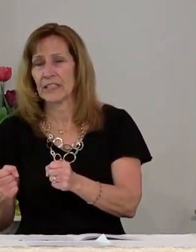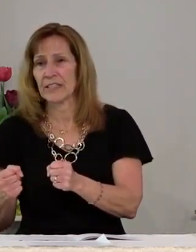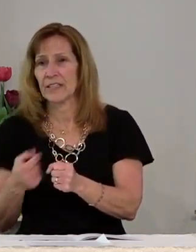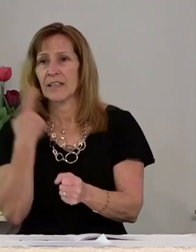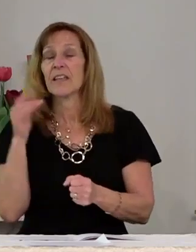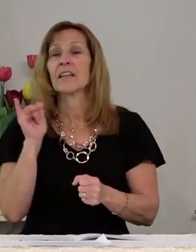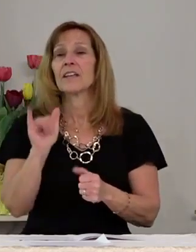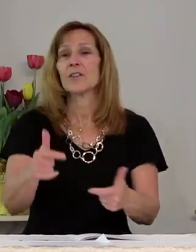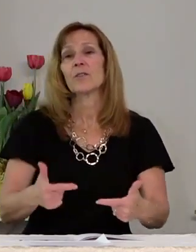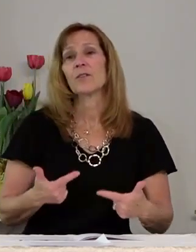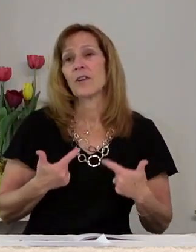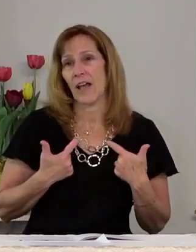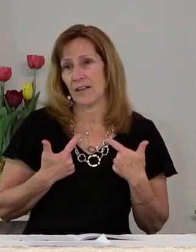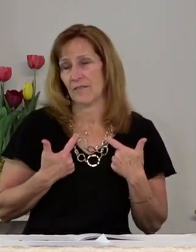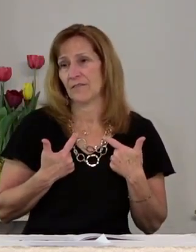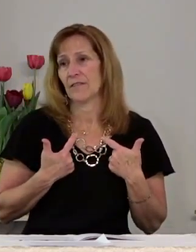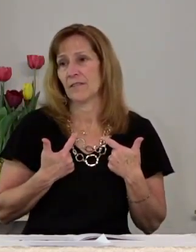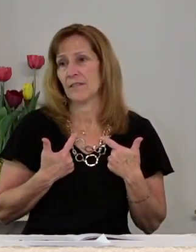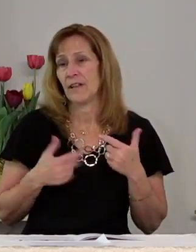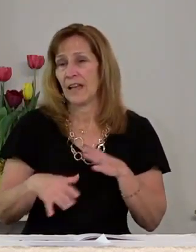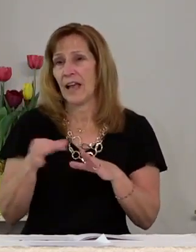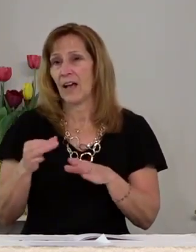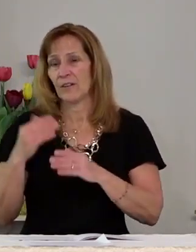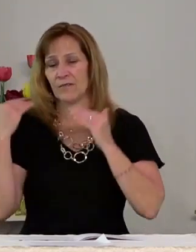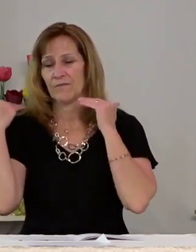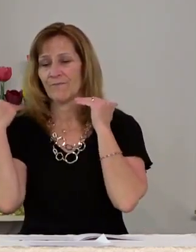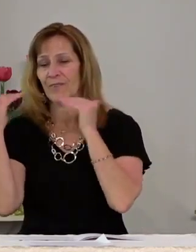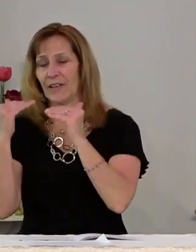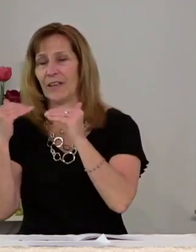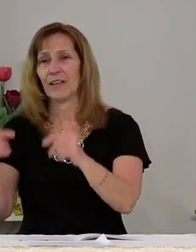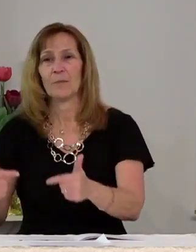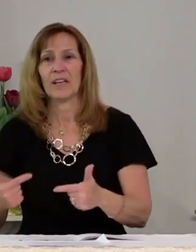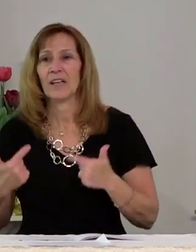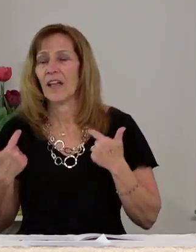eternal life out of limited life